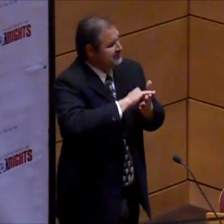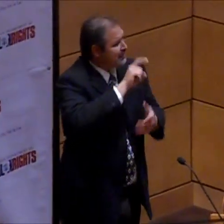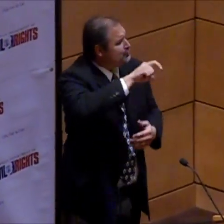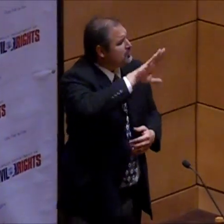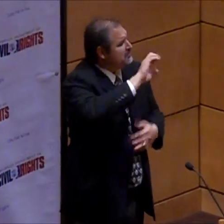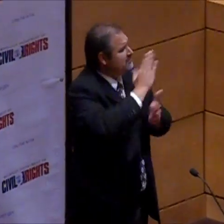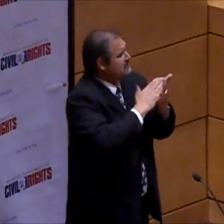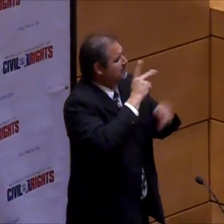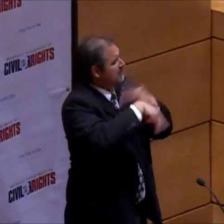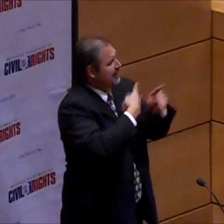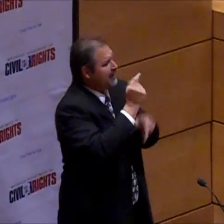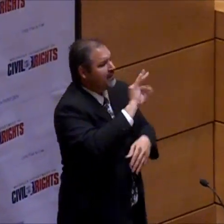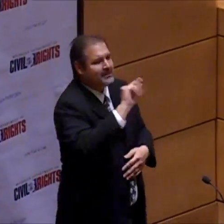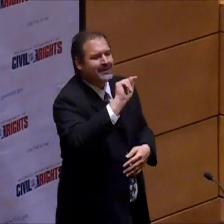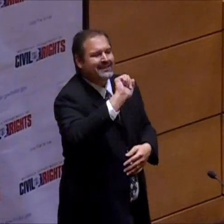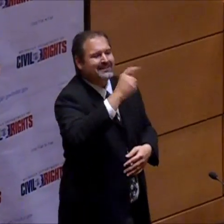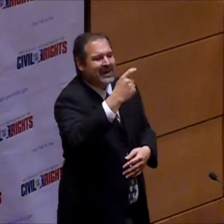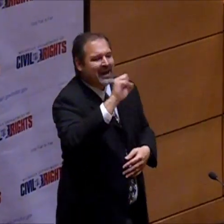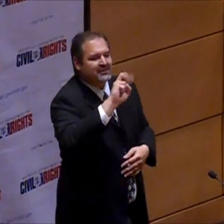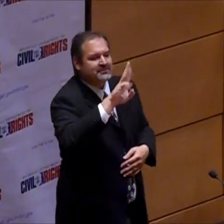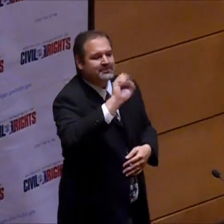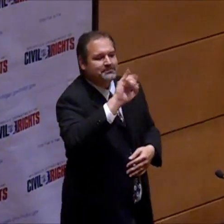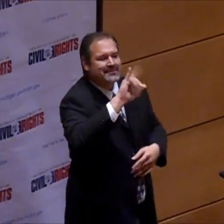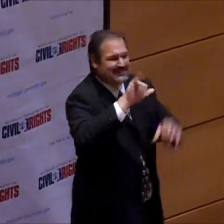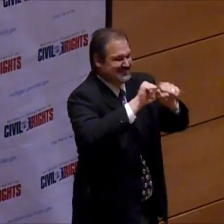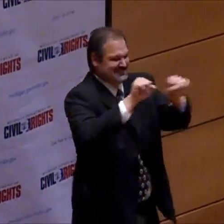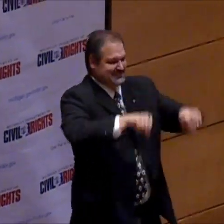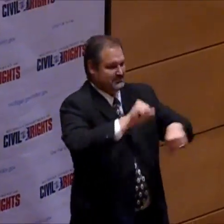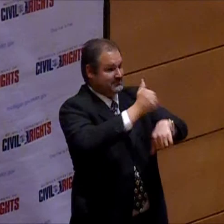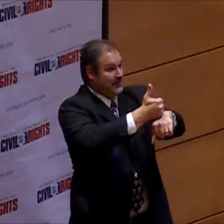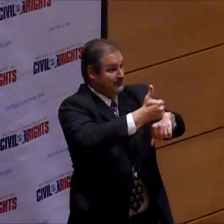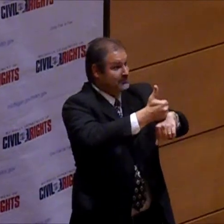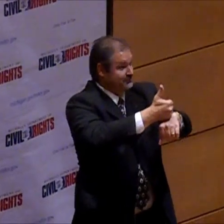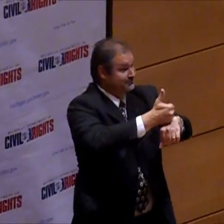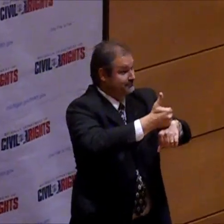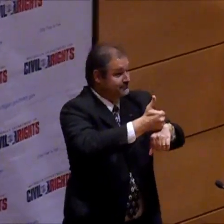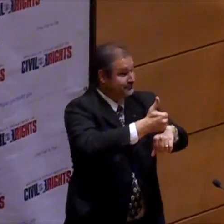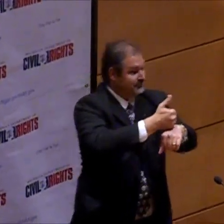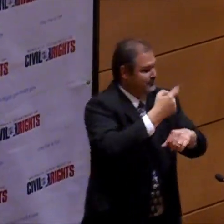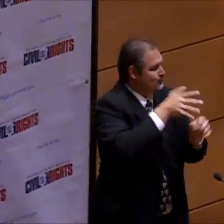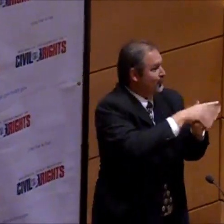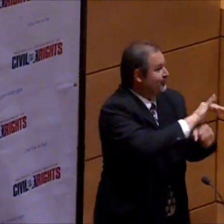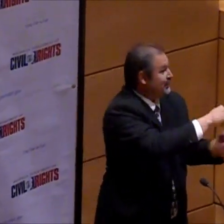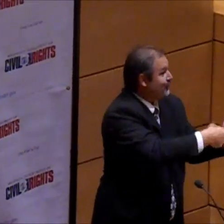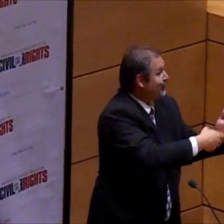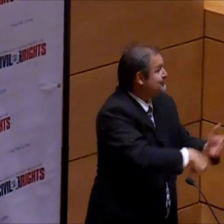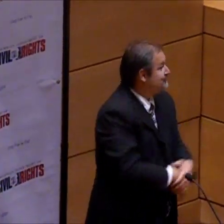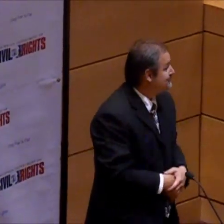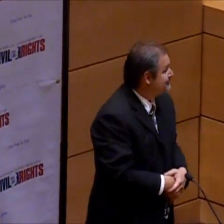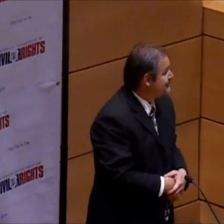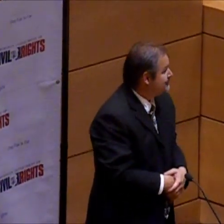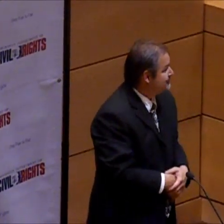Our community feels that there should be some kind of tax subsidy system.